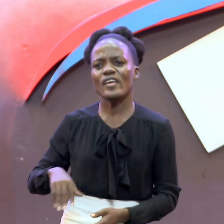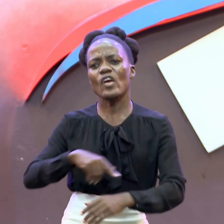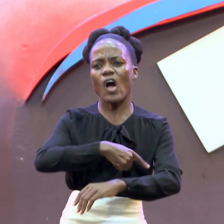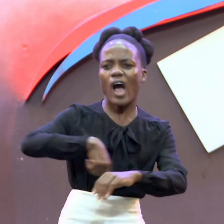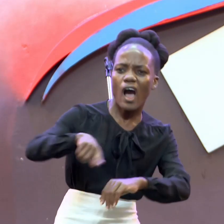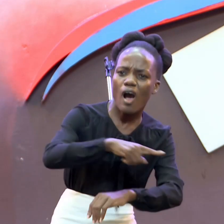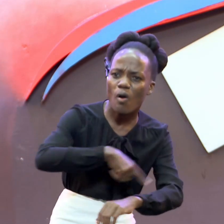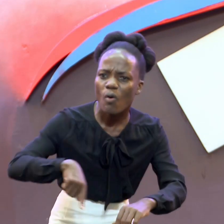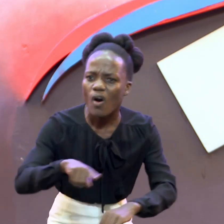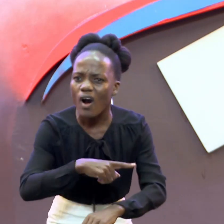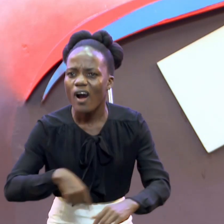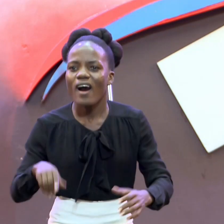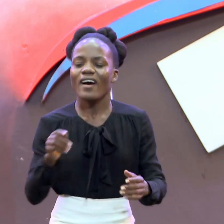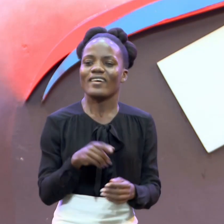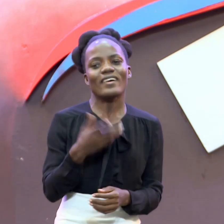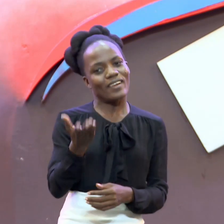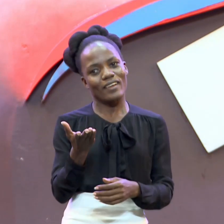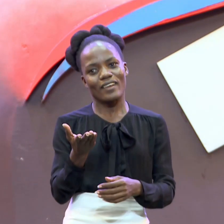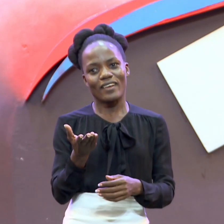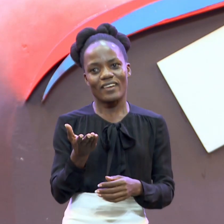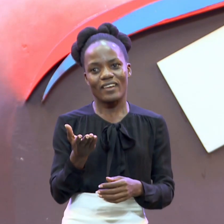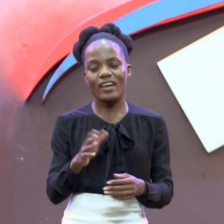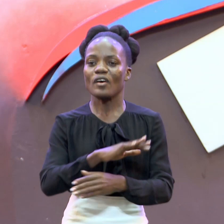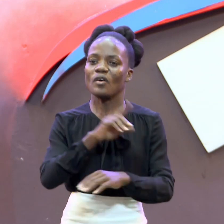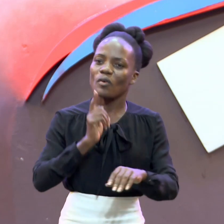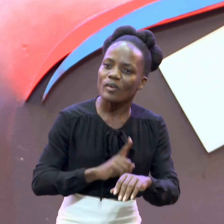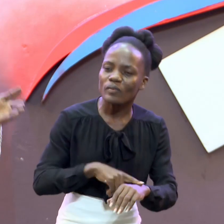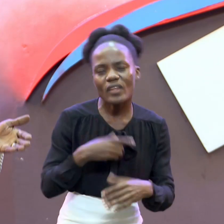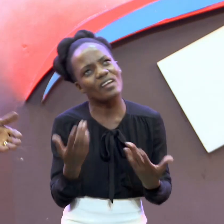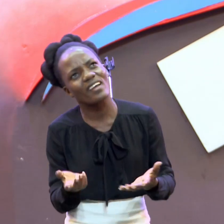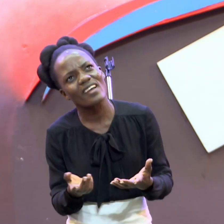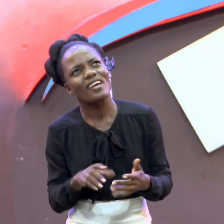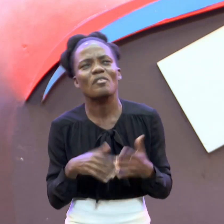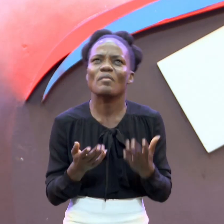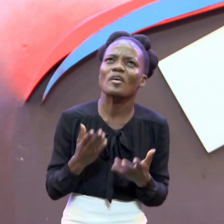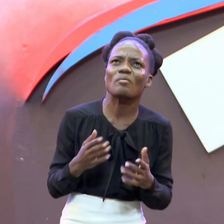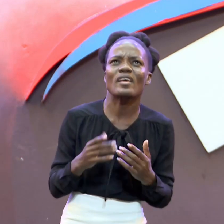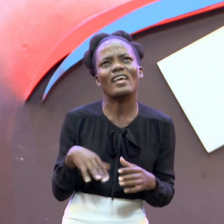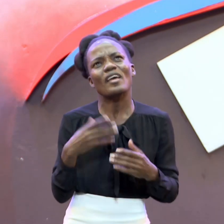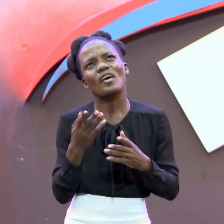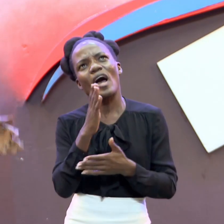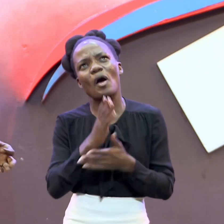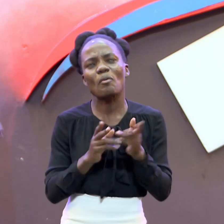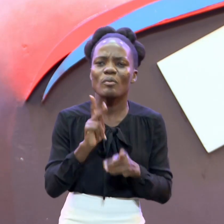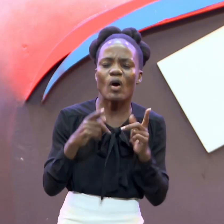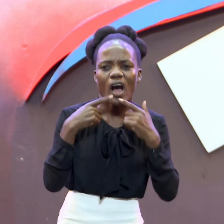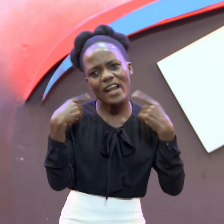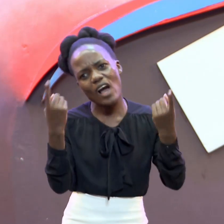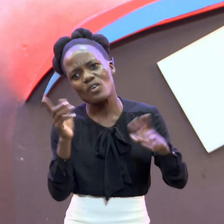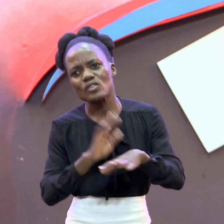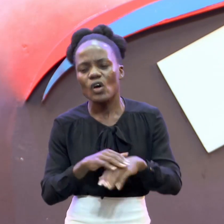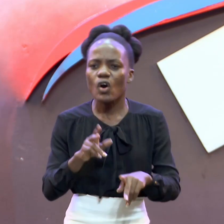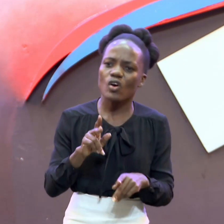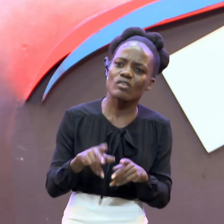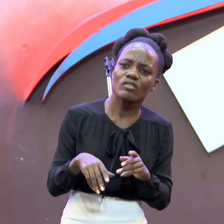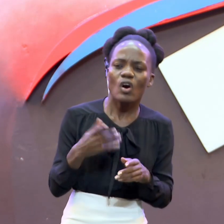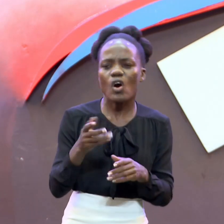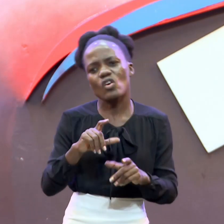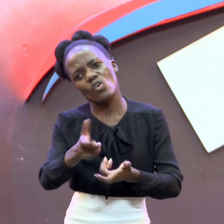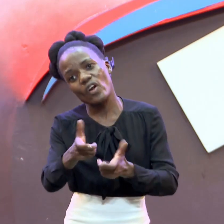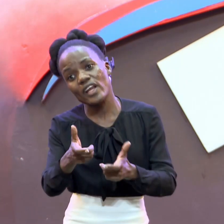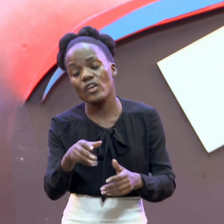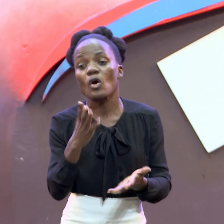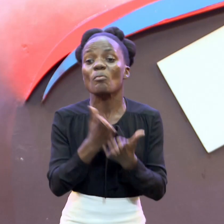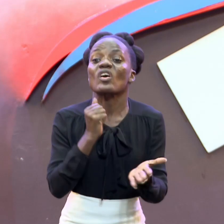Announce And You Meditate And Think Will They Tell It On Radio Will It Be Over The TVs And You Are Thinking